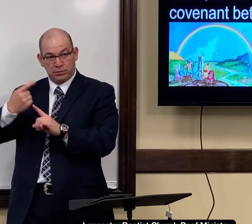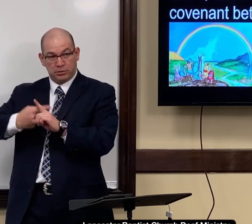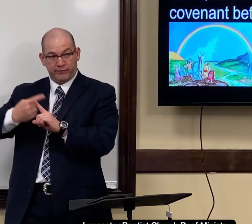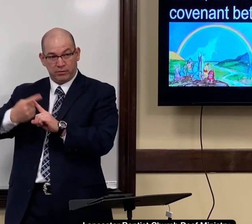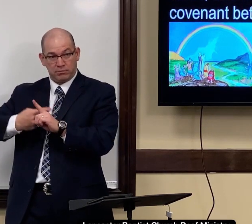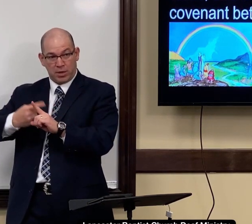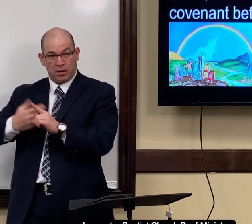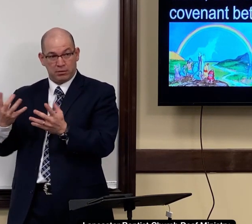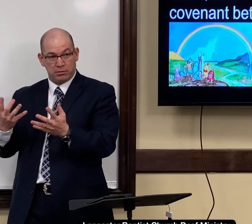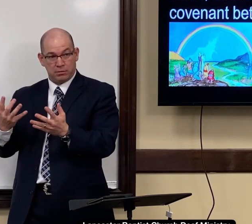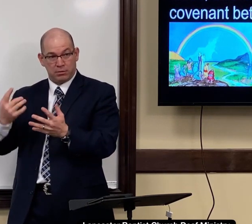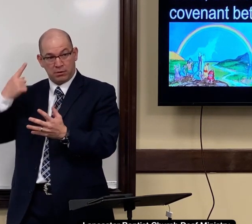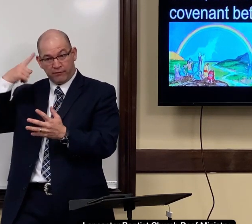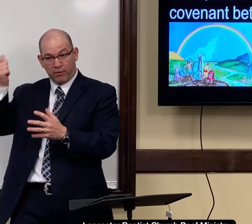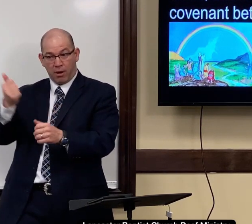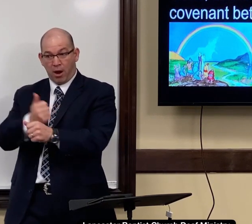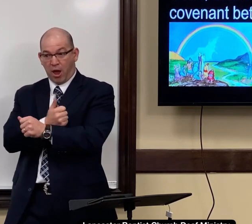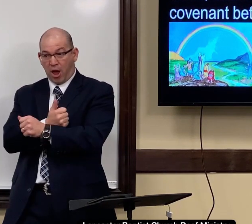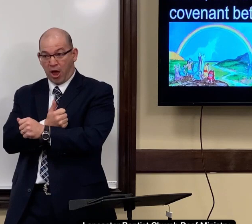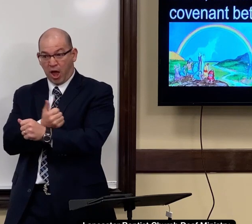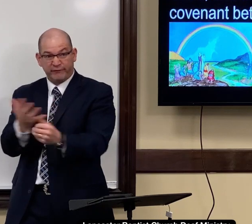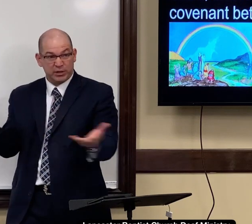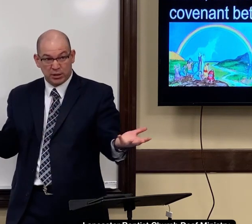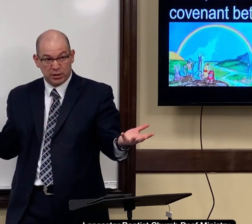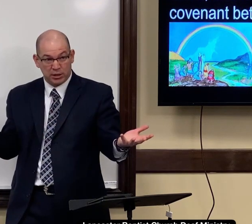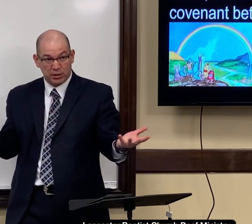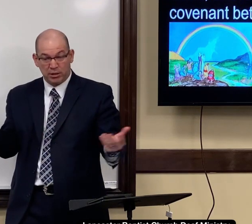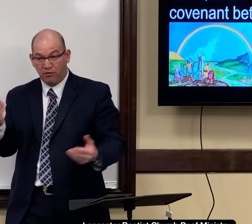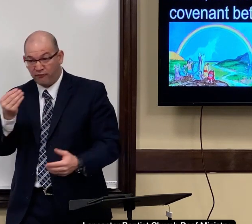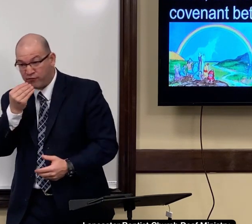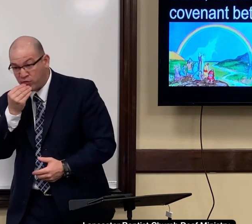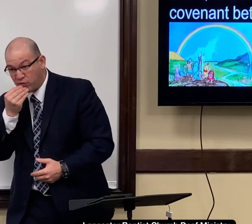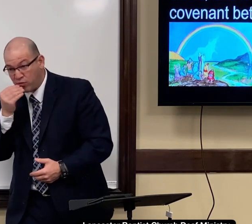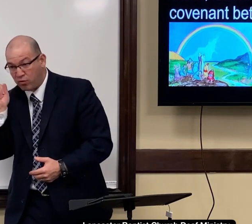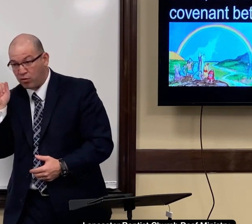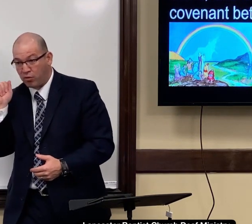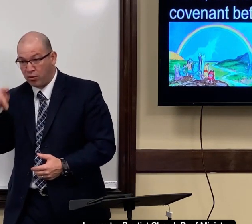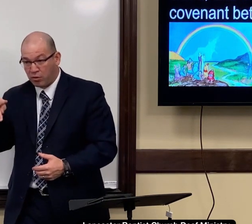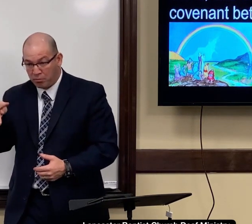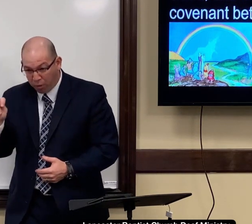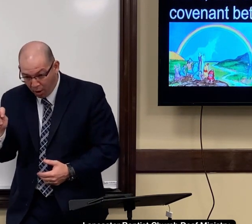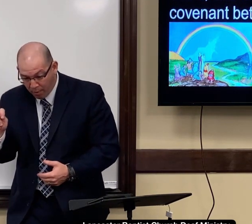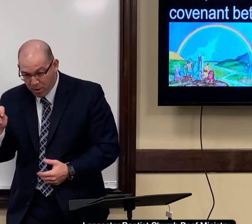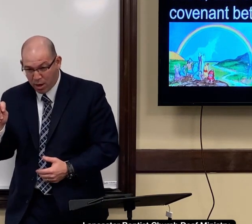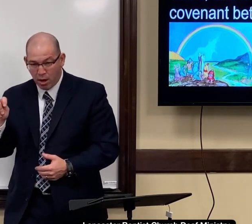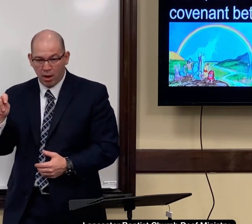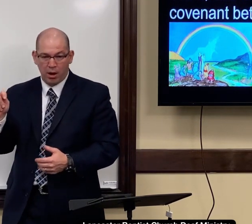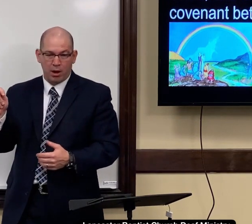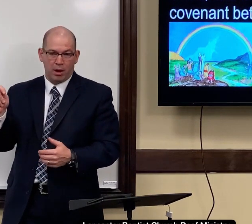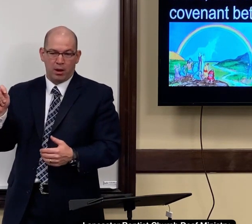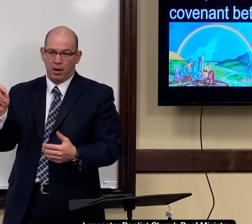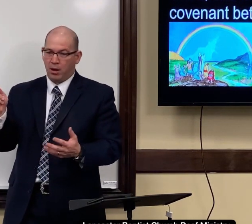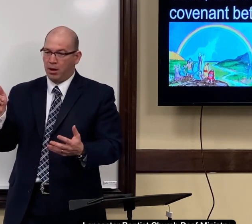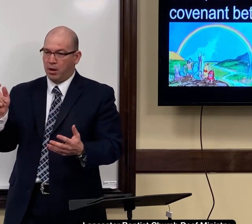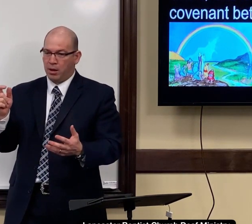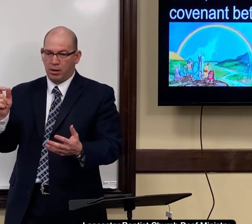About $800 a month for everything. For food, for my apartment, for